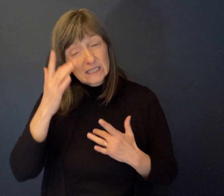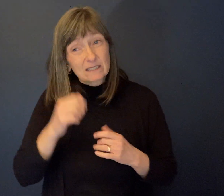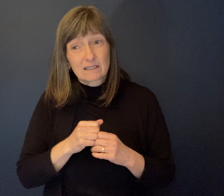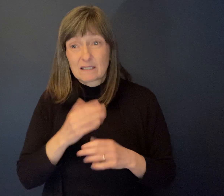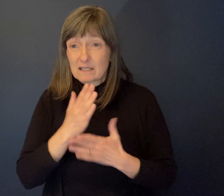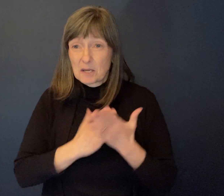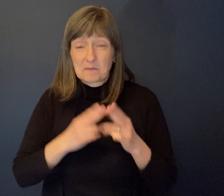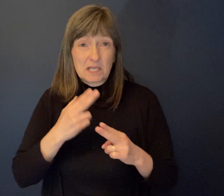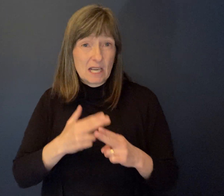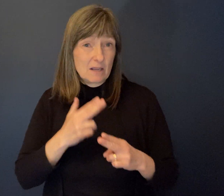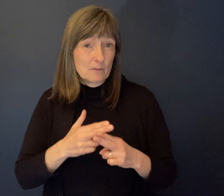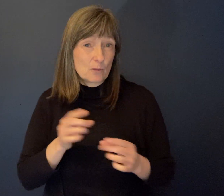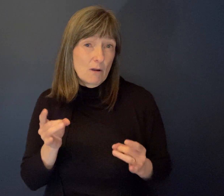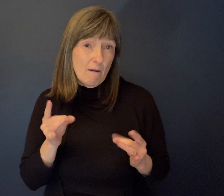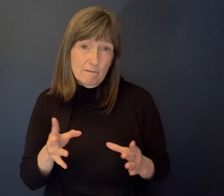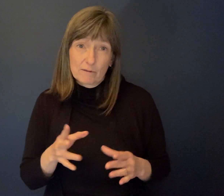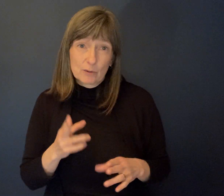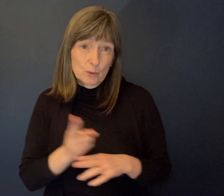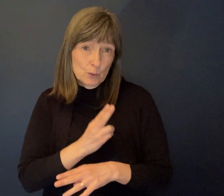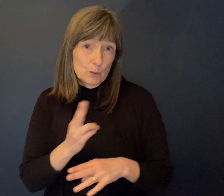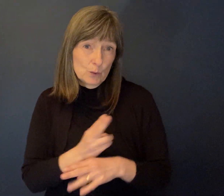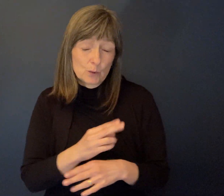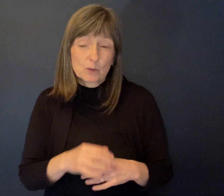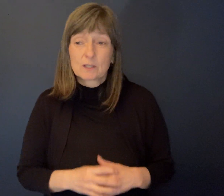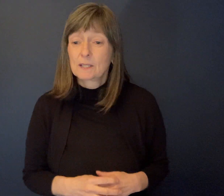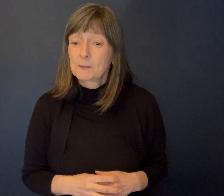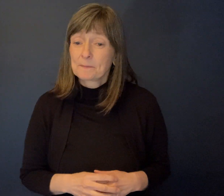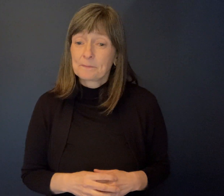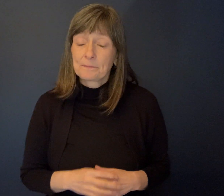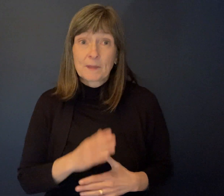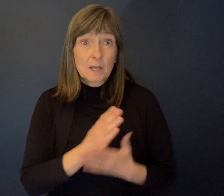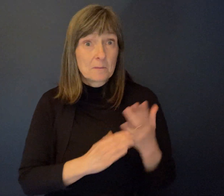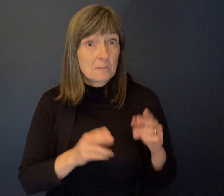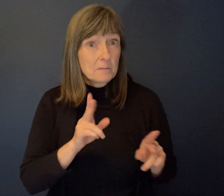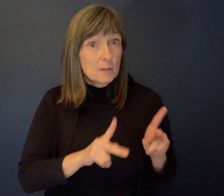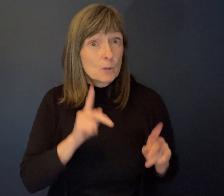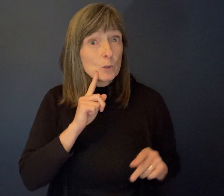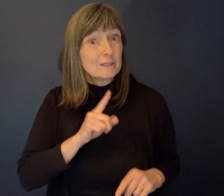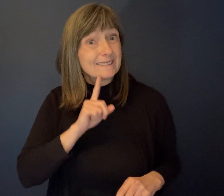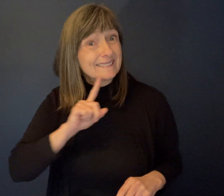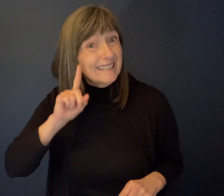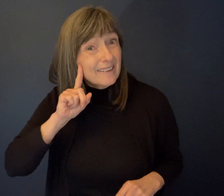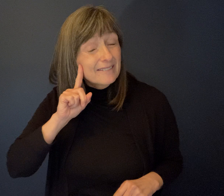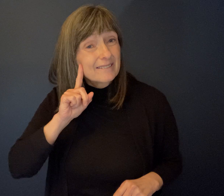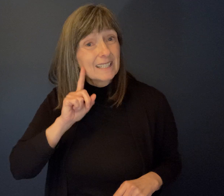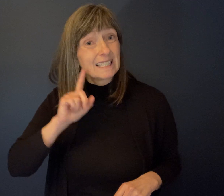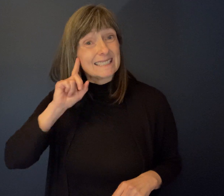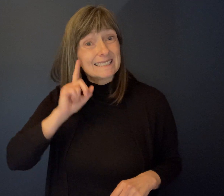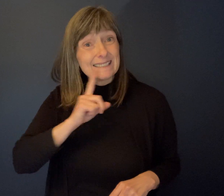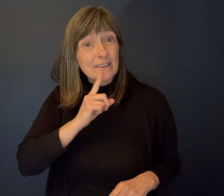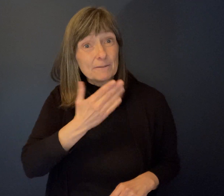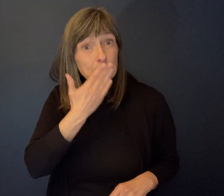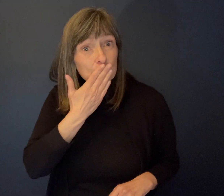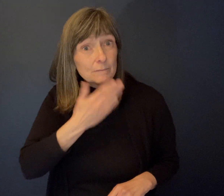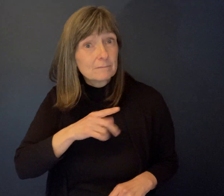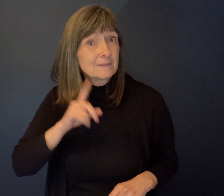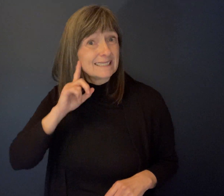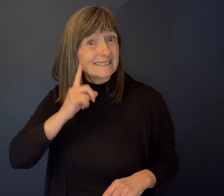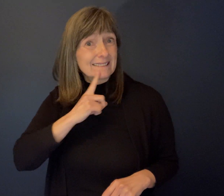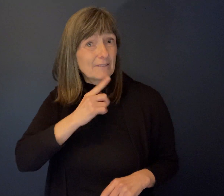unbelievable. Uh, people who were deaf, mean, it was deaf mute or deaf and dumb or, you know,